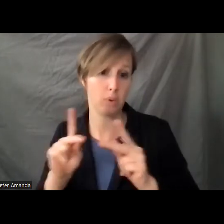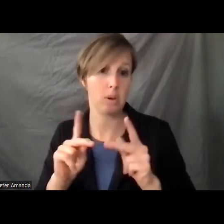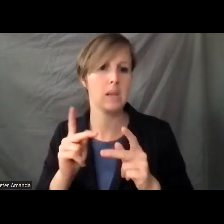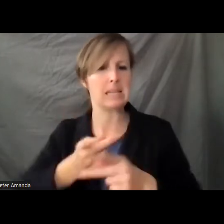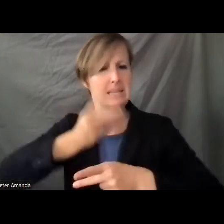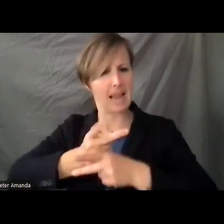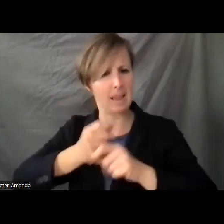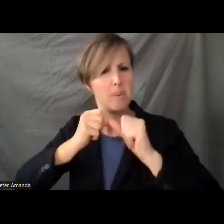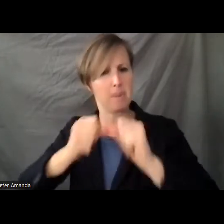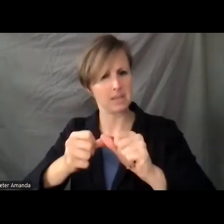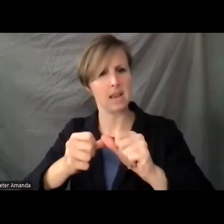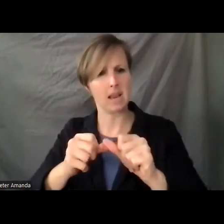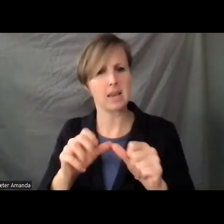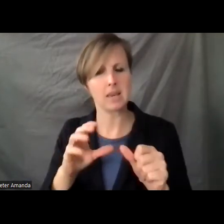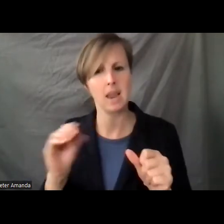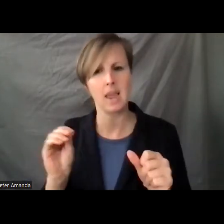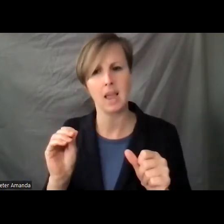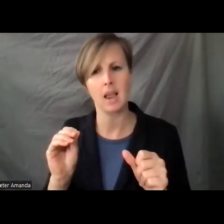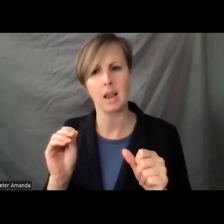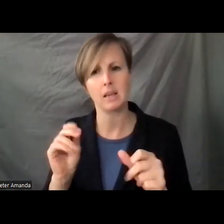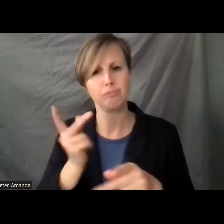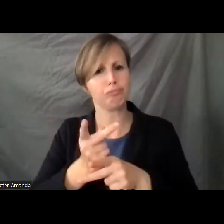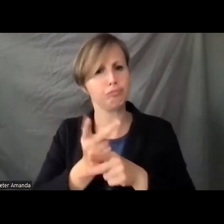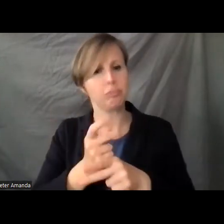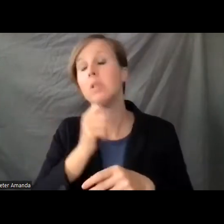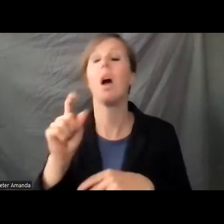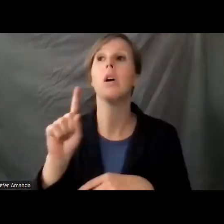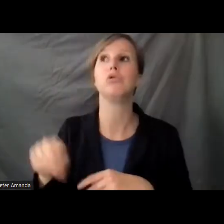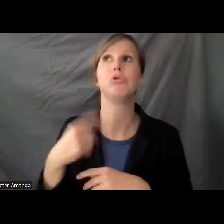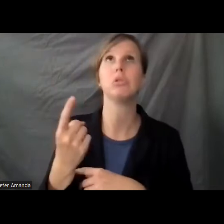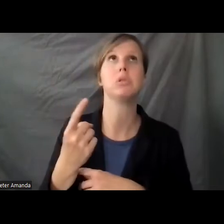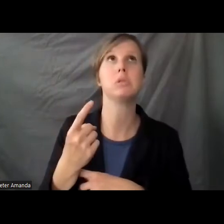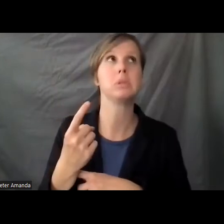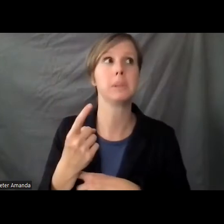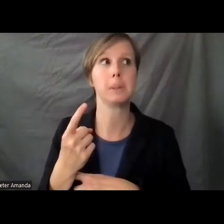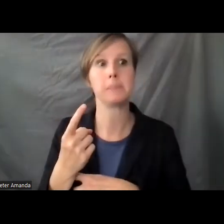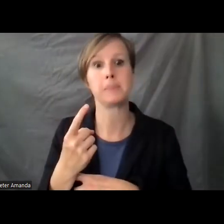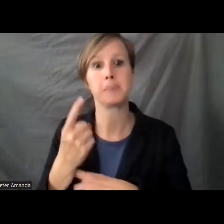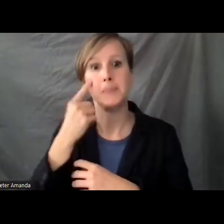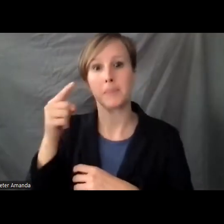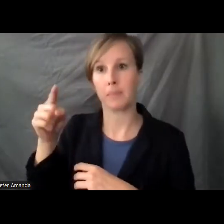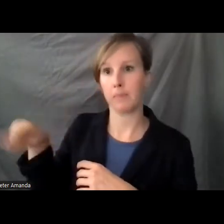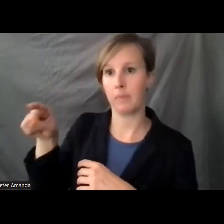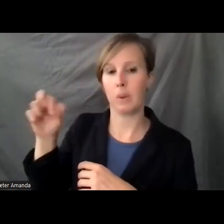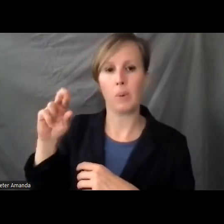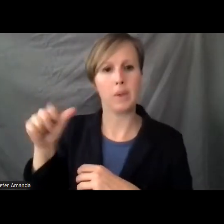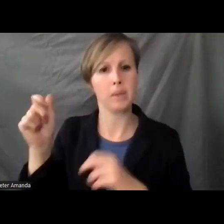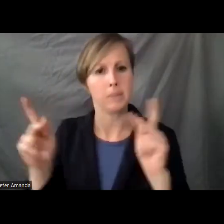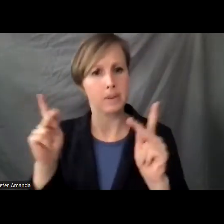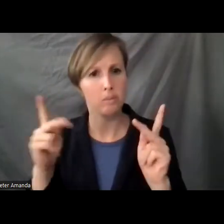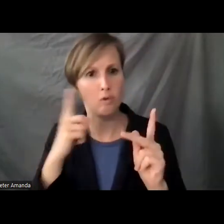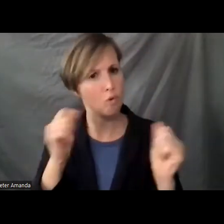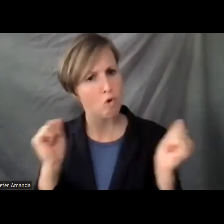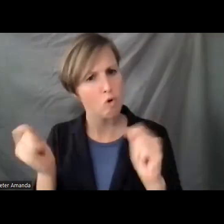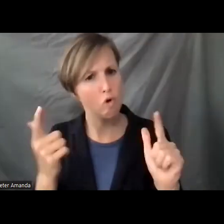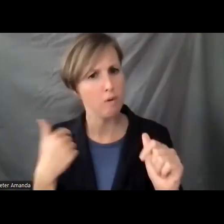and, you know, looked after is not just something for them or other people, it's for all of us,